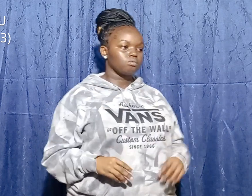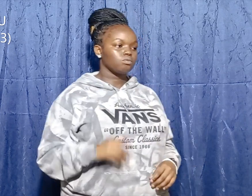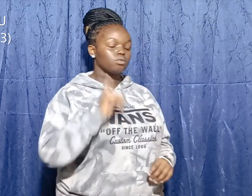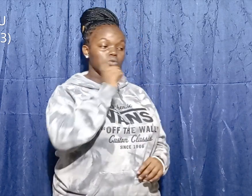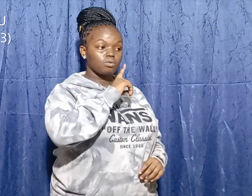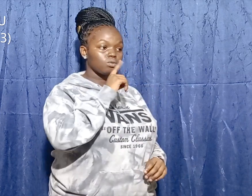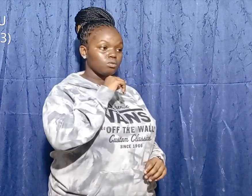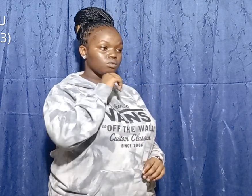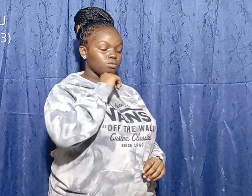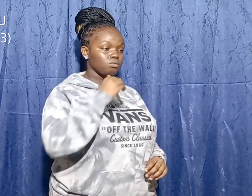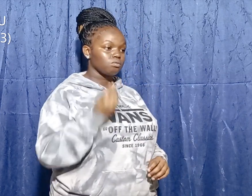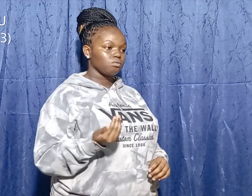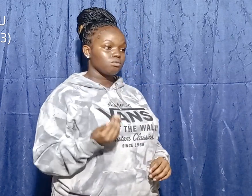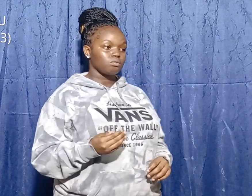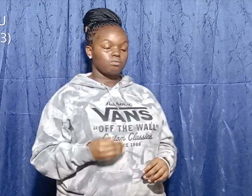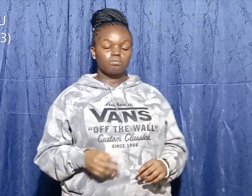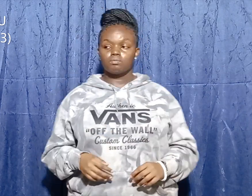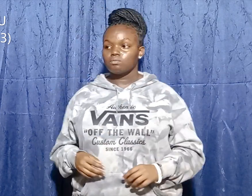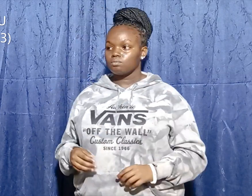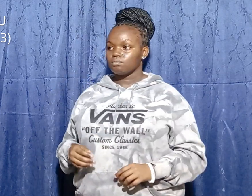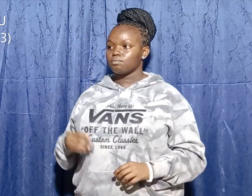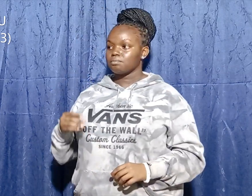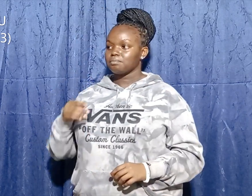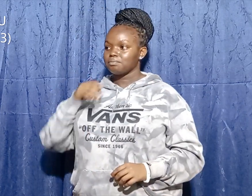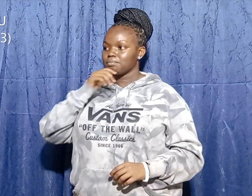father's name is Jesse. Thank you.